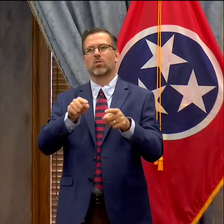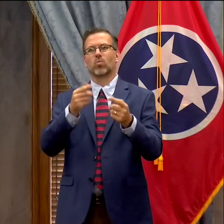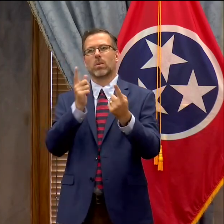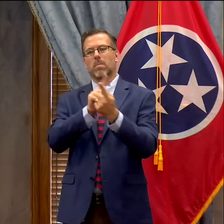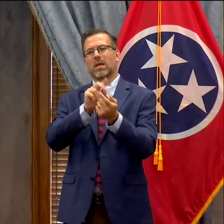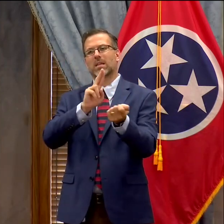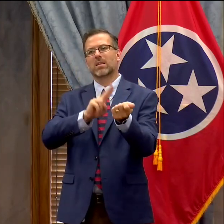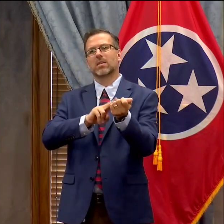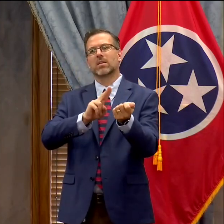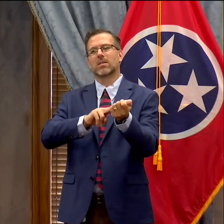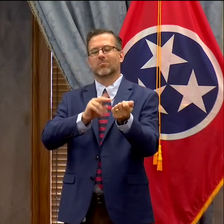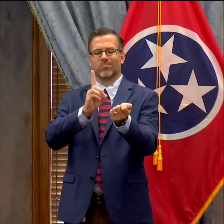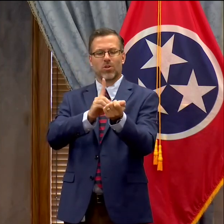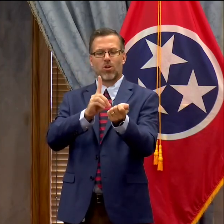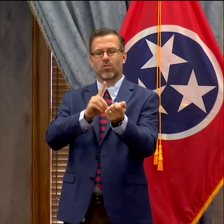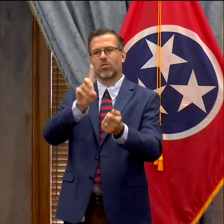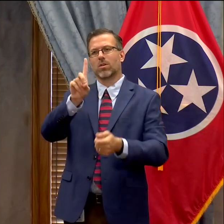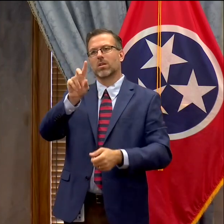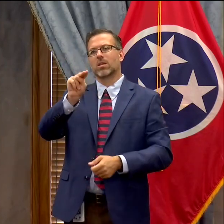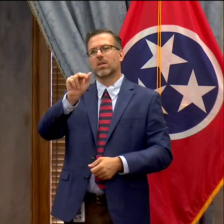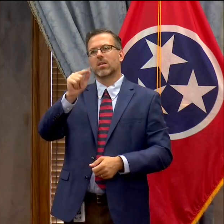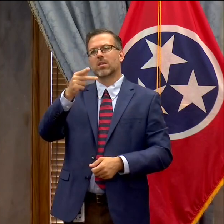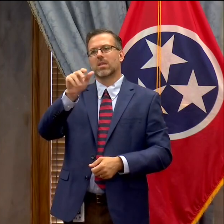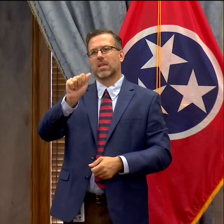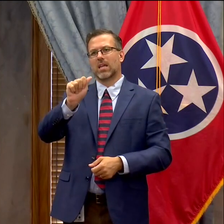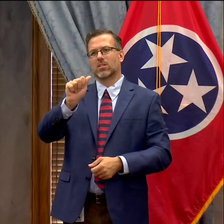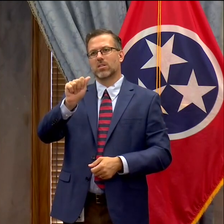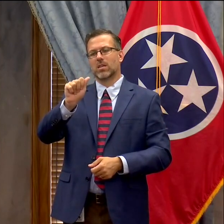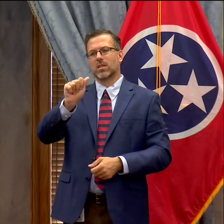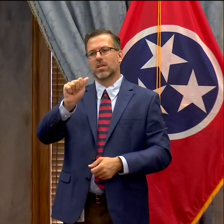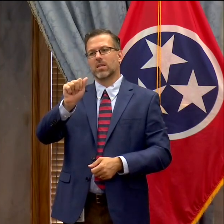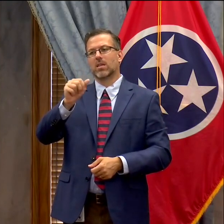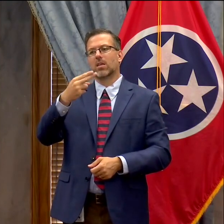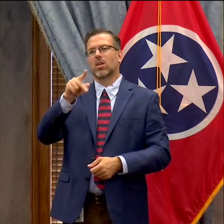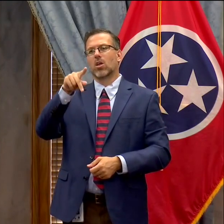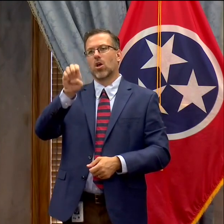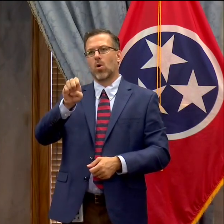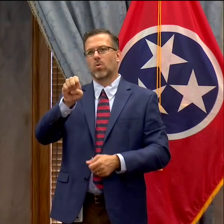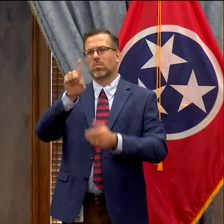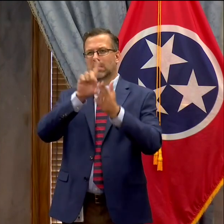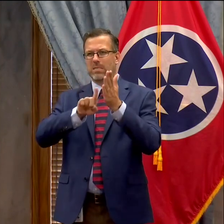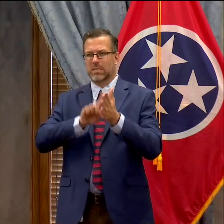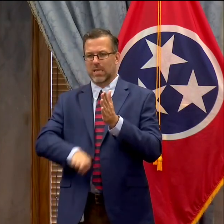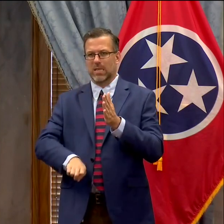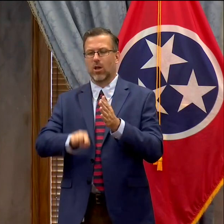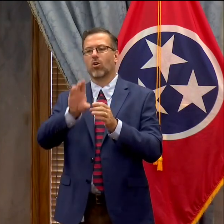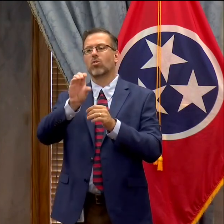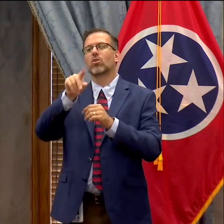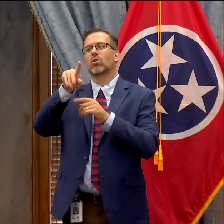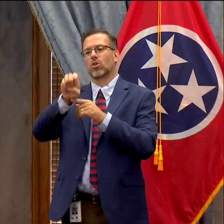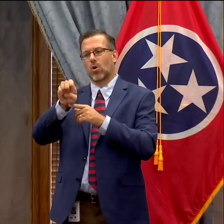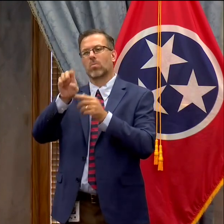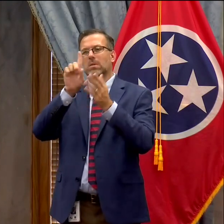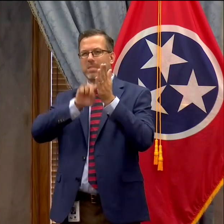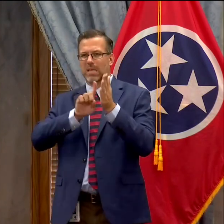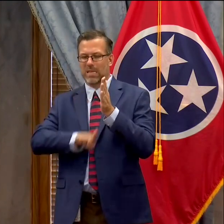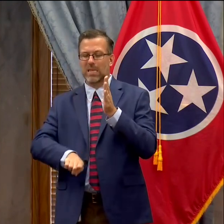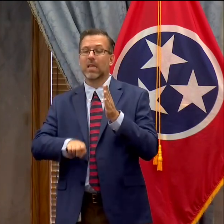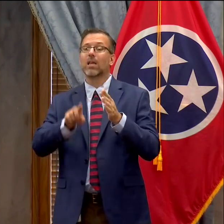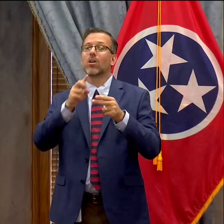Halas's COPE study which stands for coronavirus outbreak pandemic exploration while my young boys